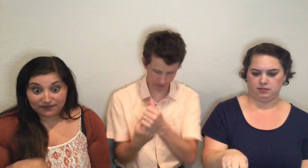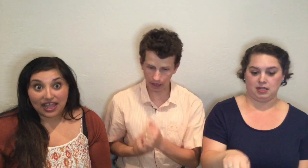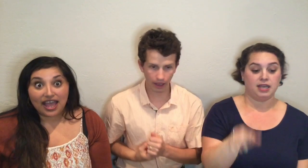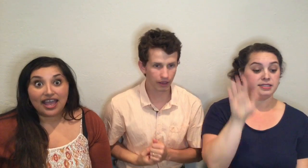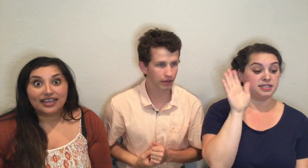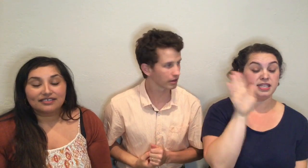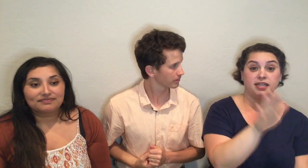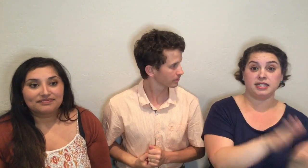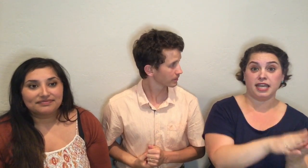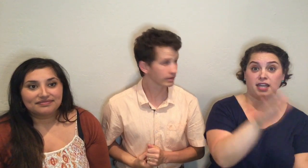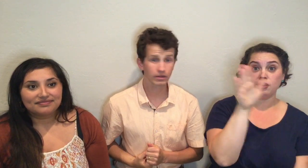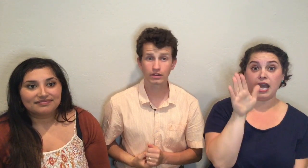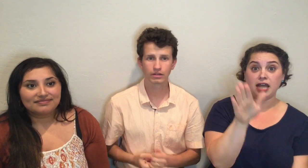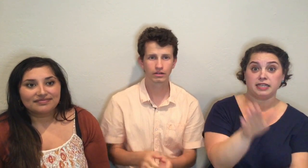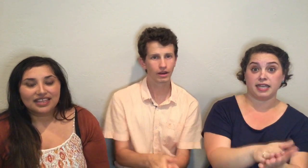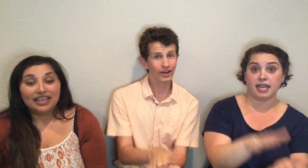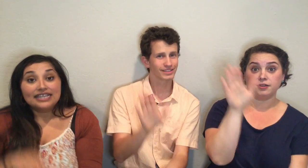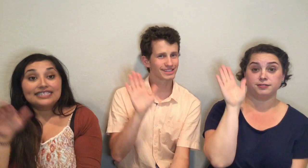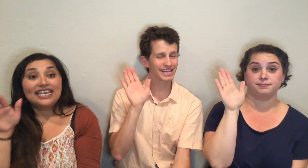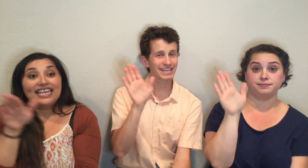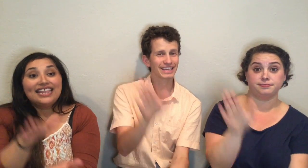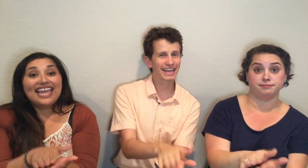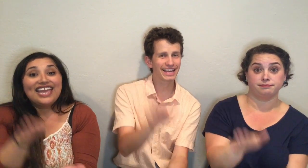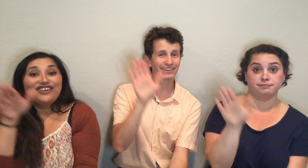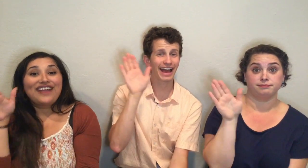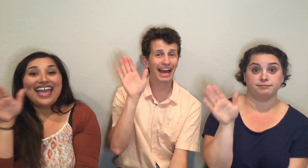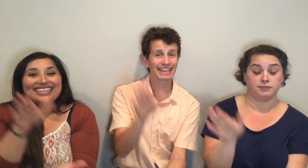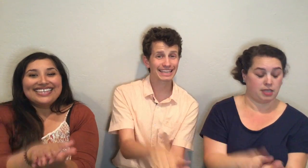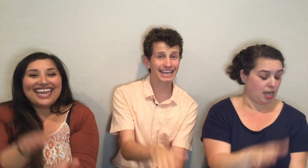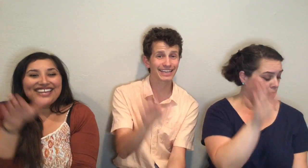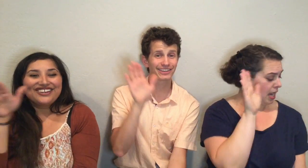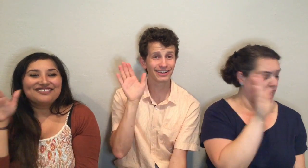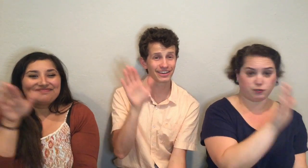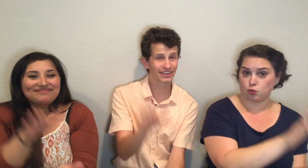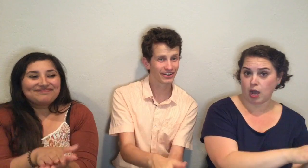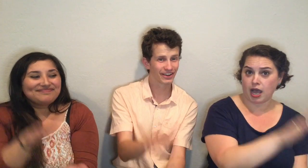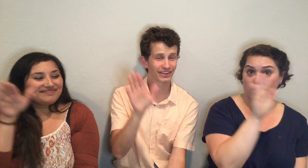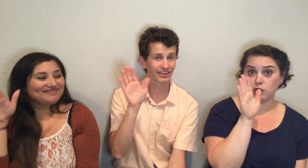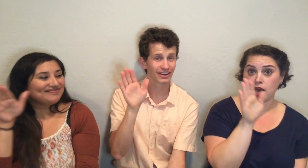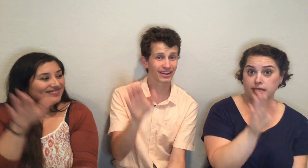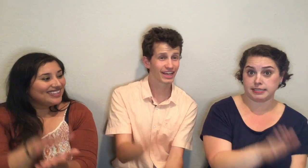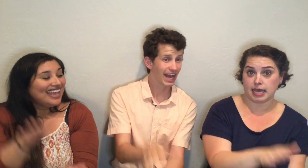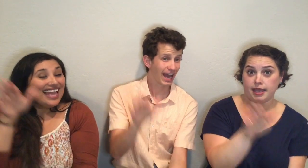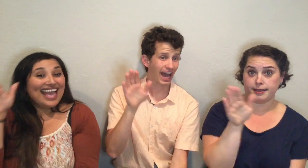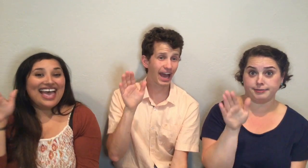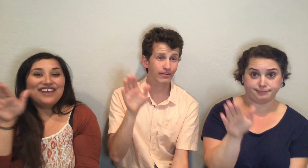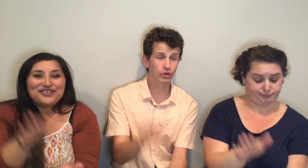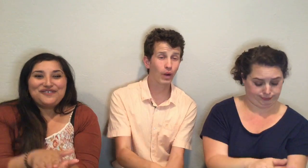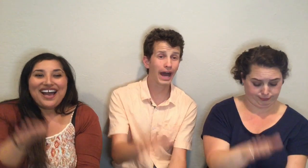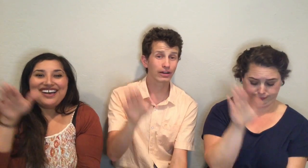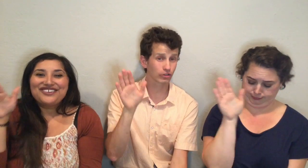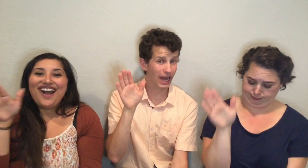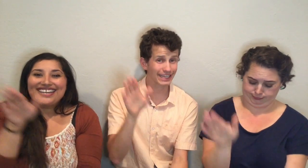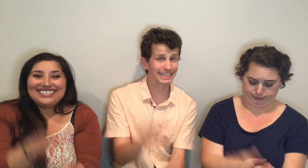fly, see you later alligator, see you later alligator, after wild crocodile, after wild crocodile,